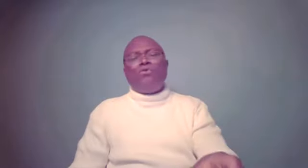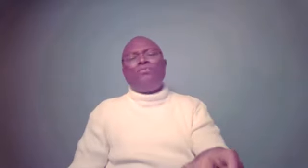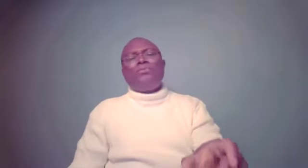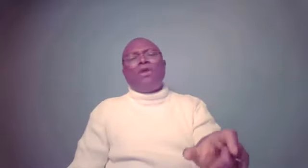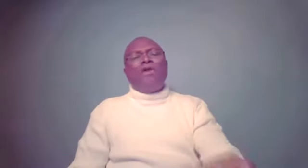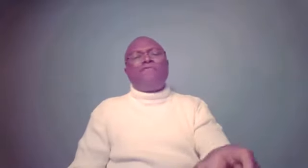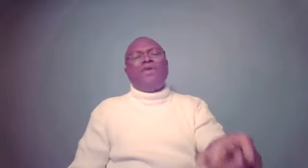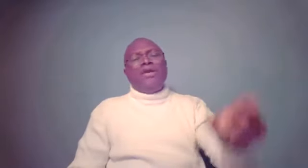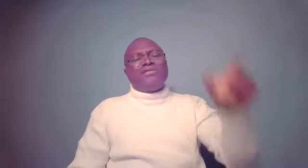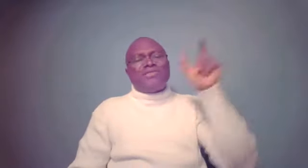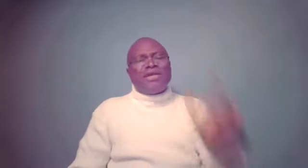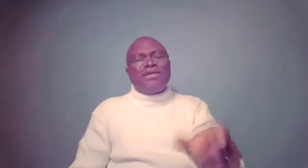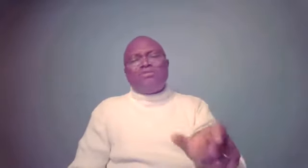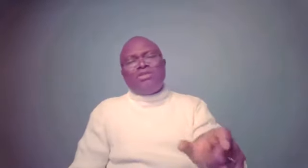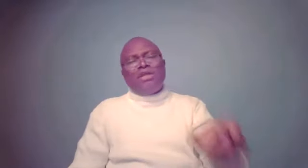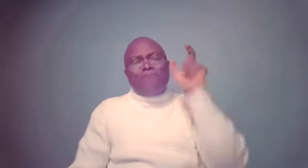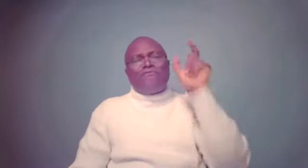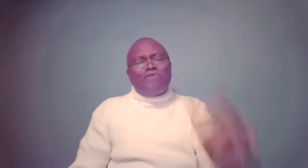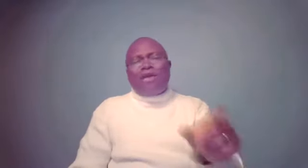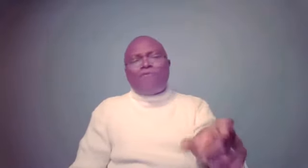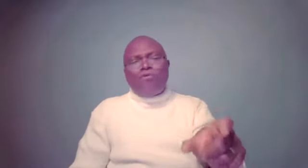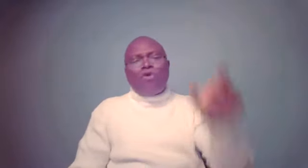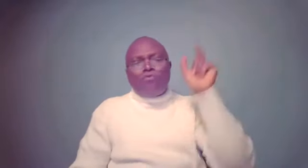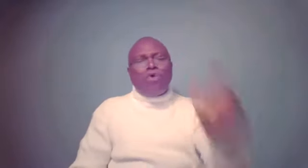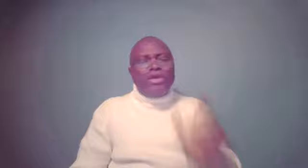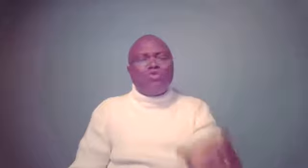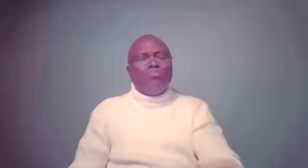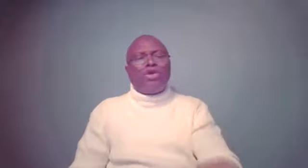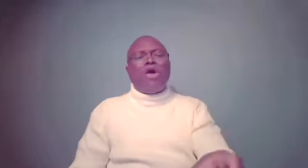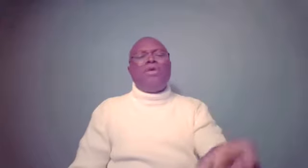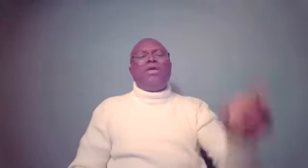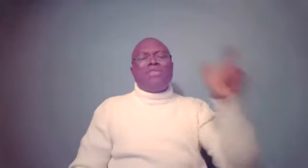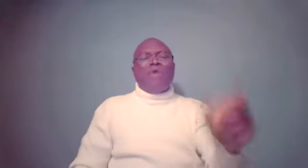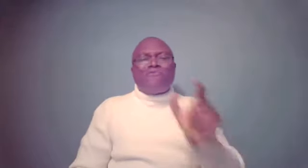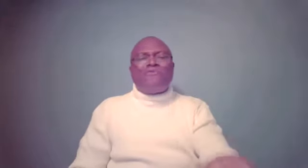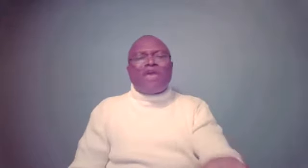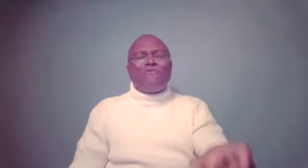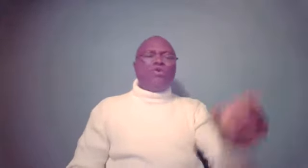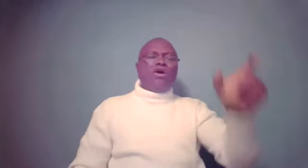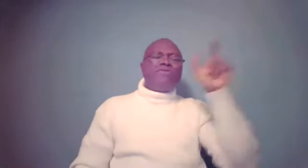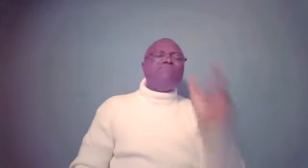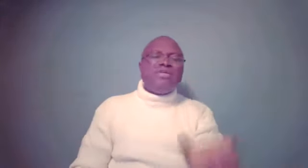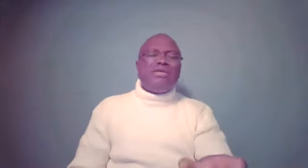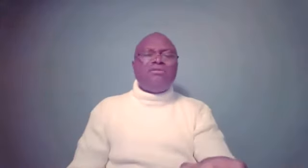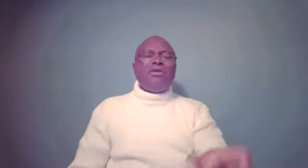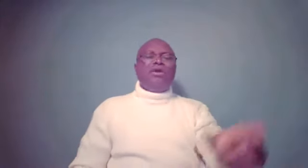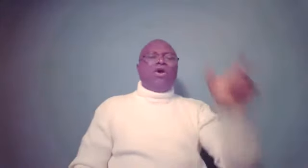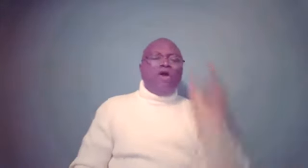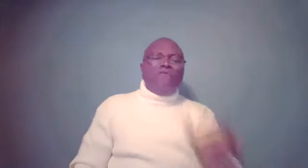of his ascendancy. They were fearful of what he could become. They were fearful fearful of the meaning of